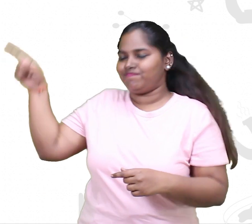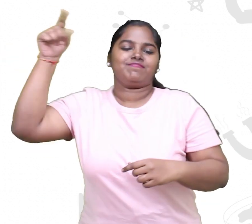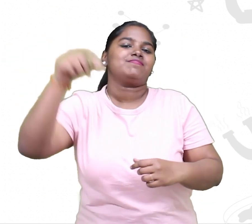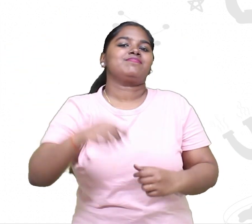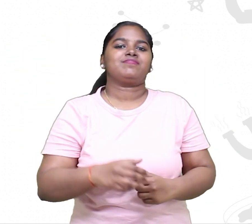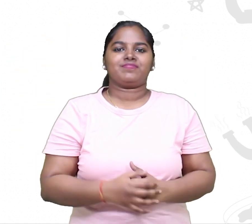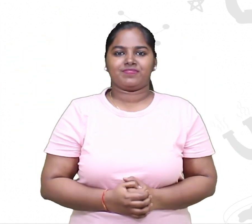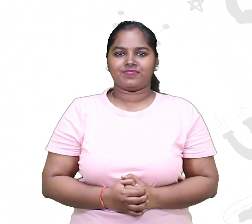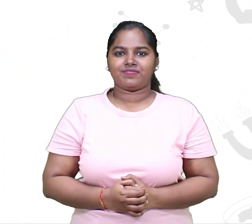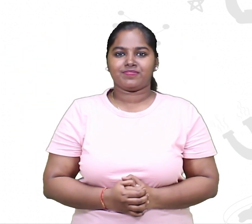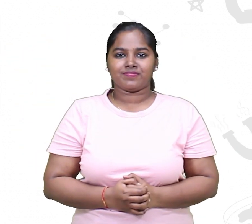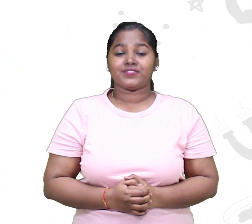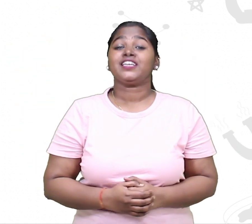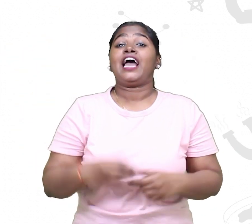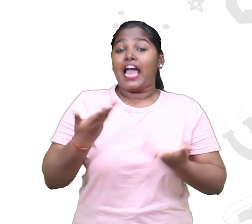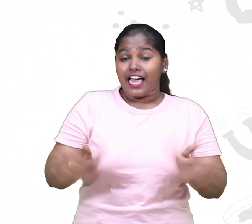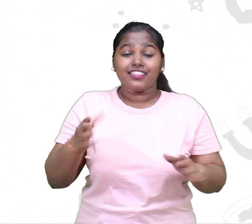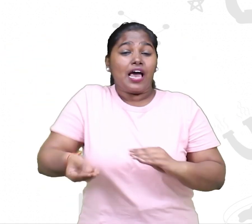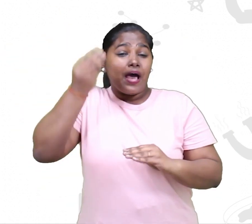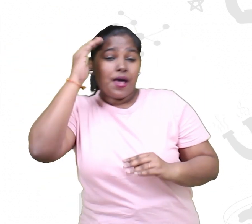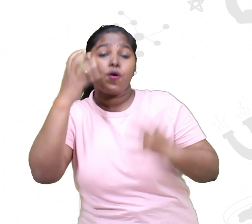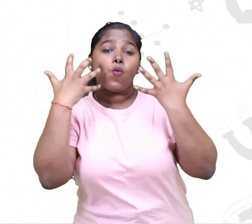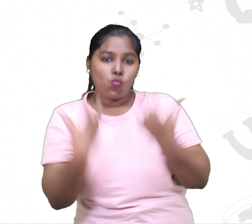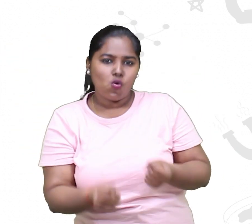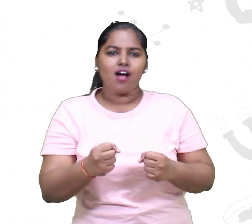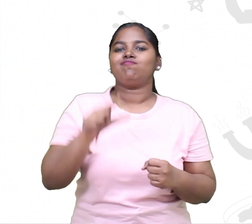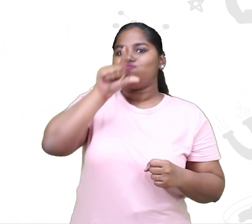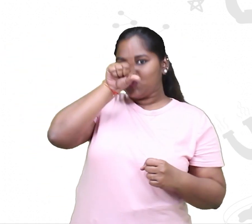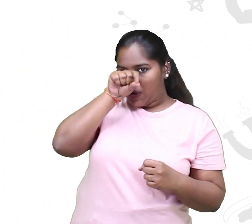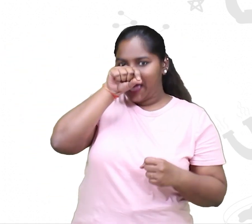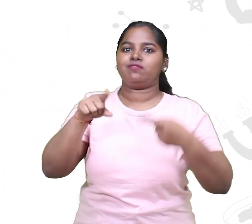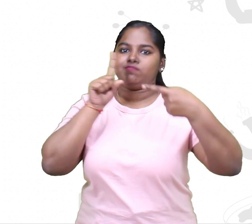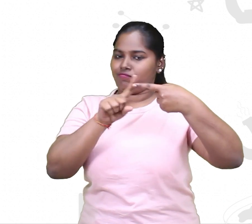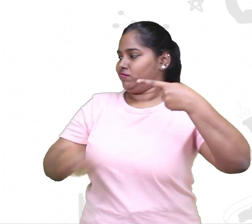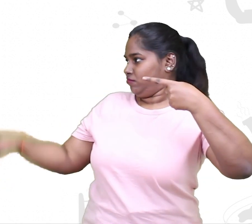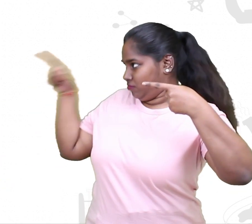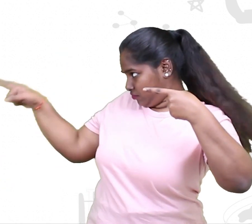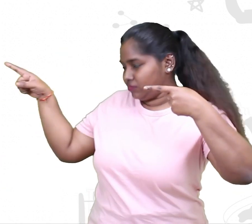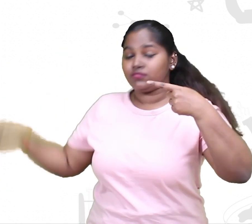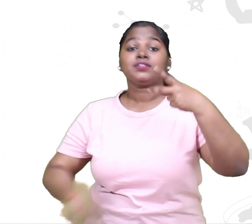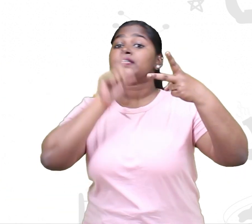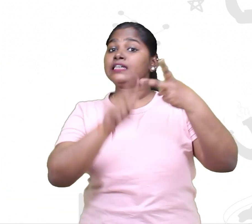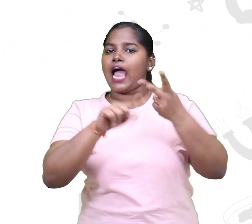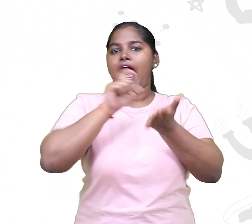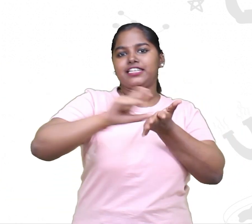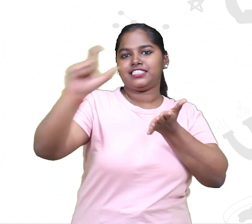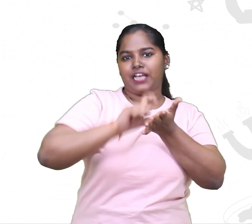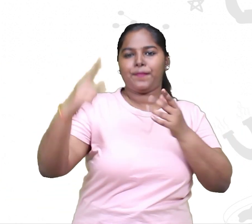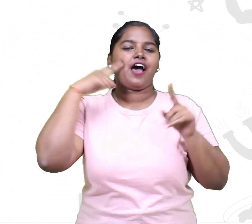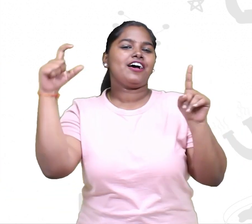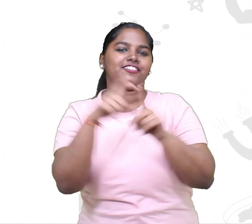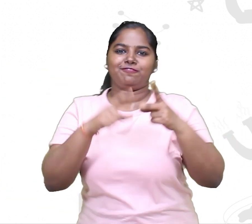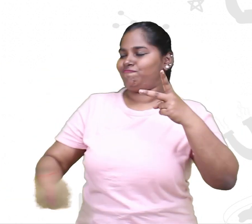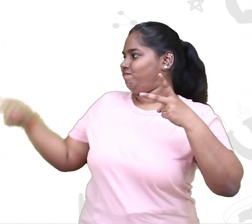For updates on India Asks Why, follow us at indiaaskswhy on Twitter and at india underscore askswhy